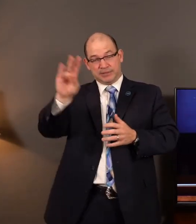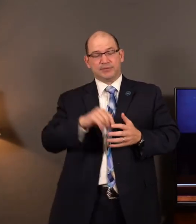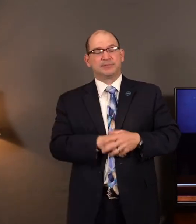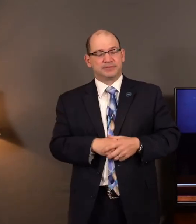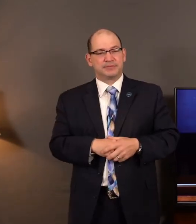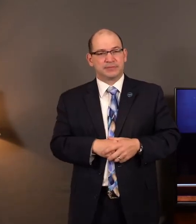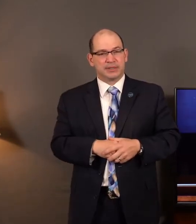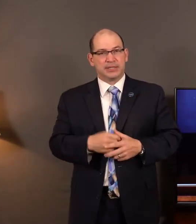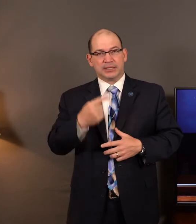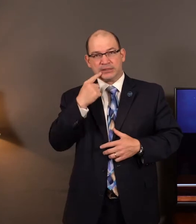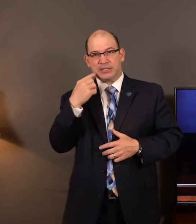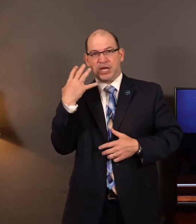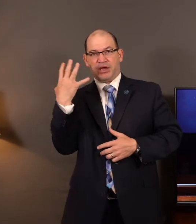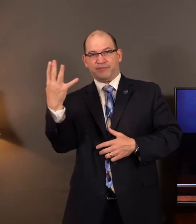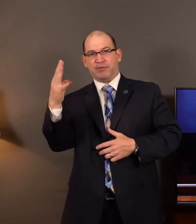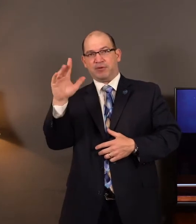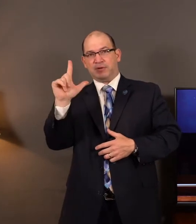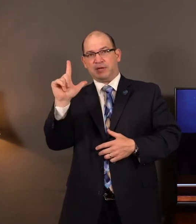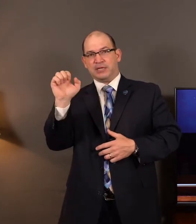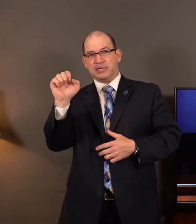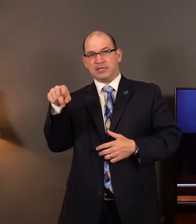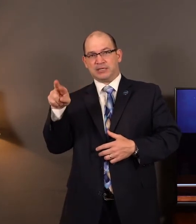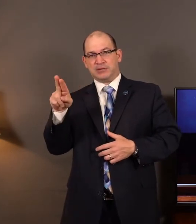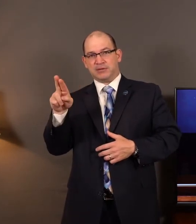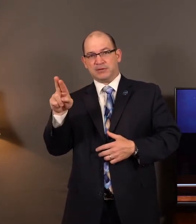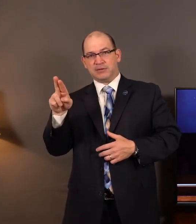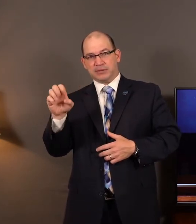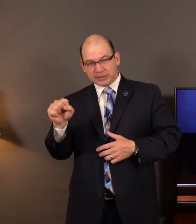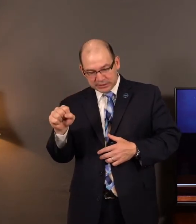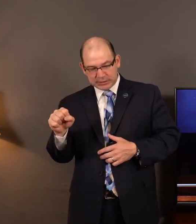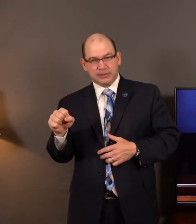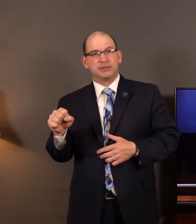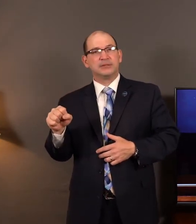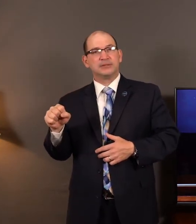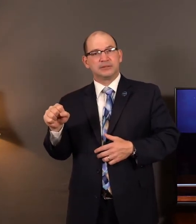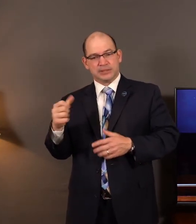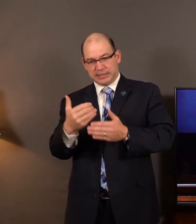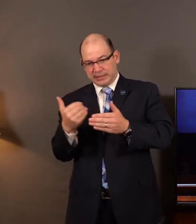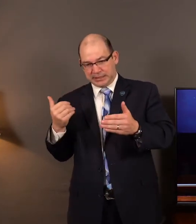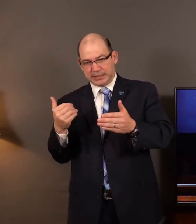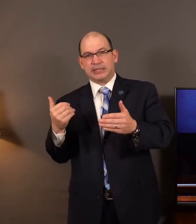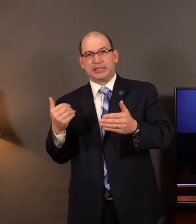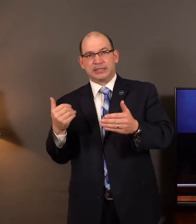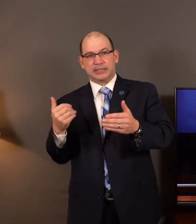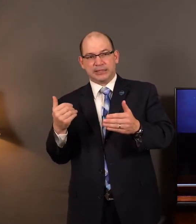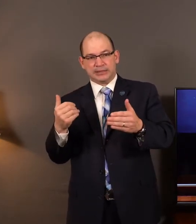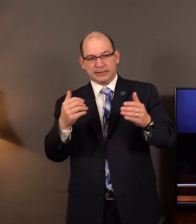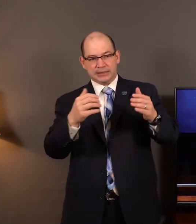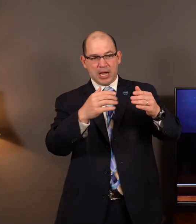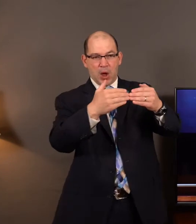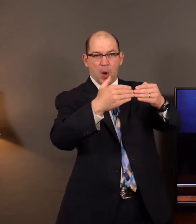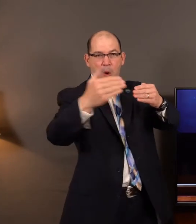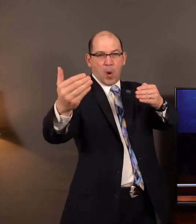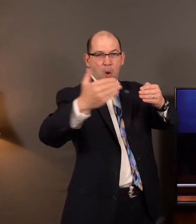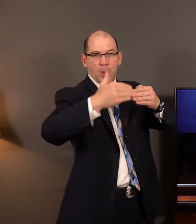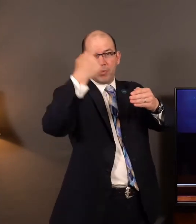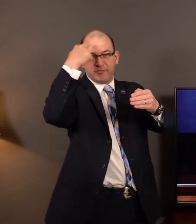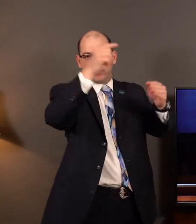that there were four leprous men at the entering in of the gate. Now how adequate were these men